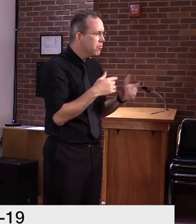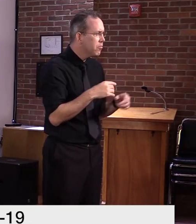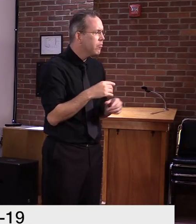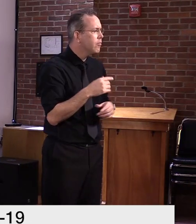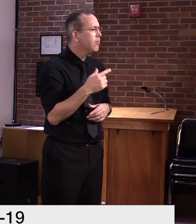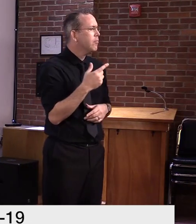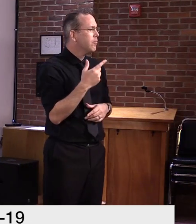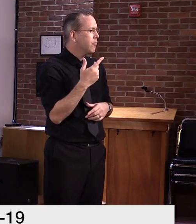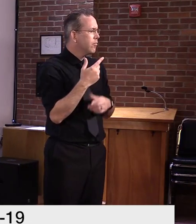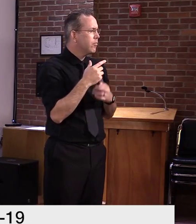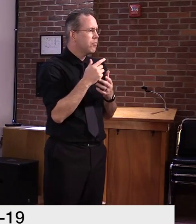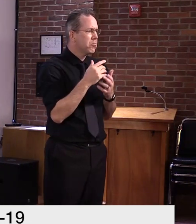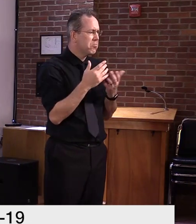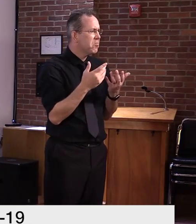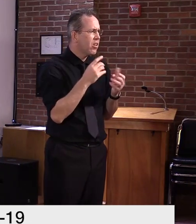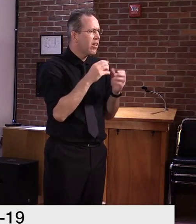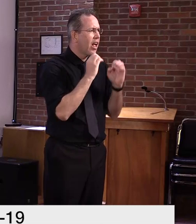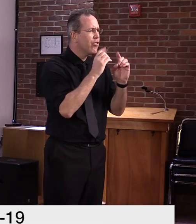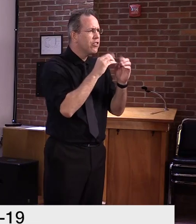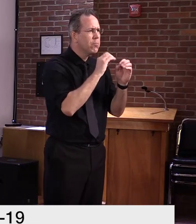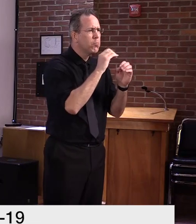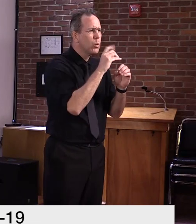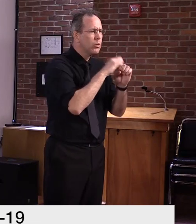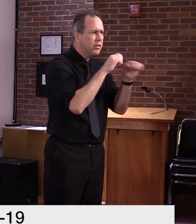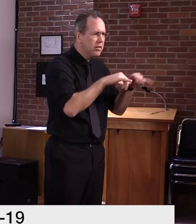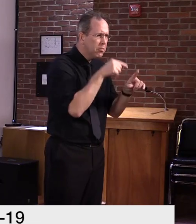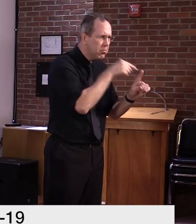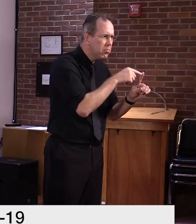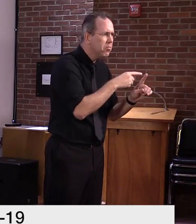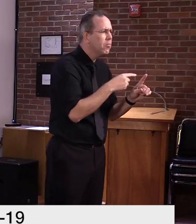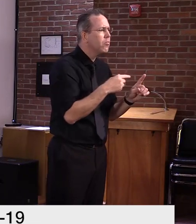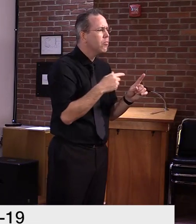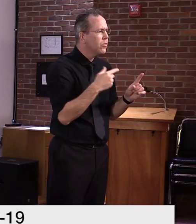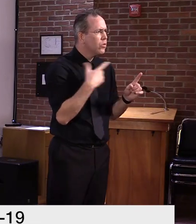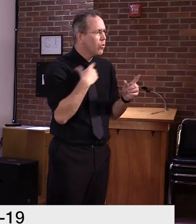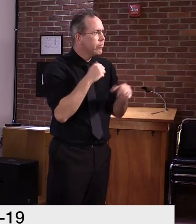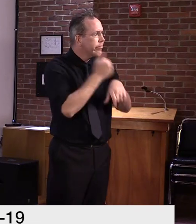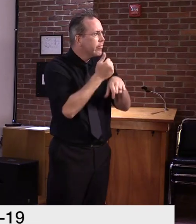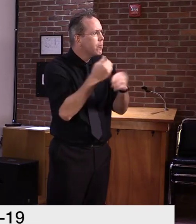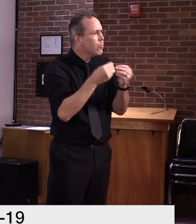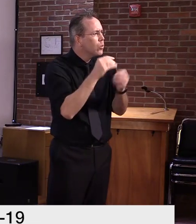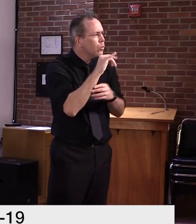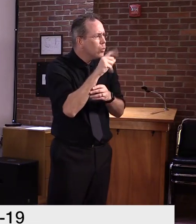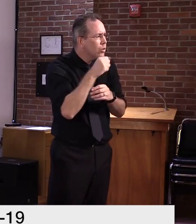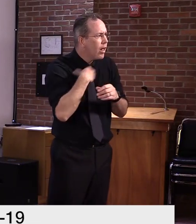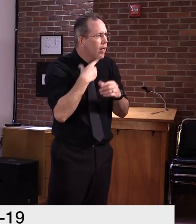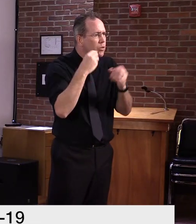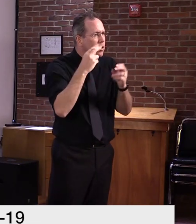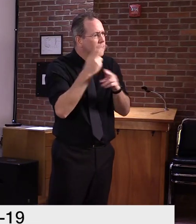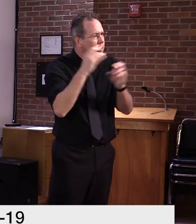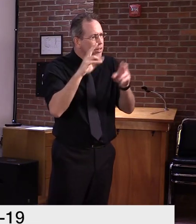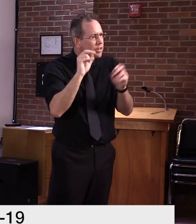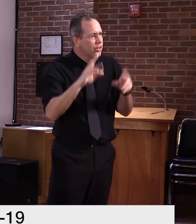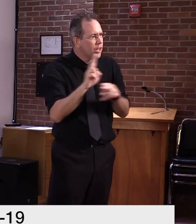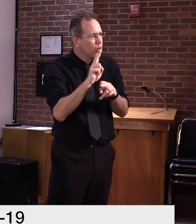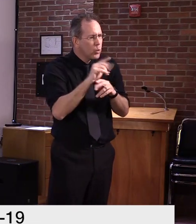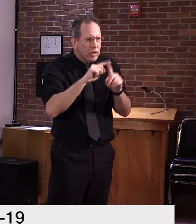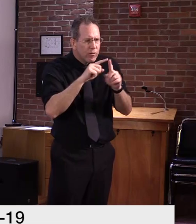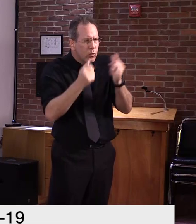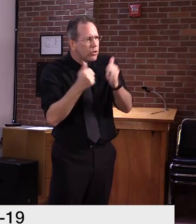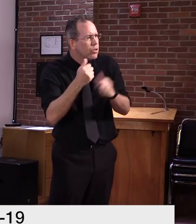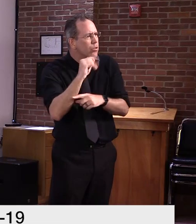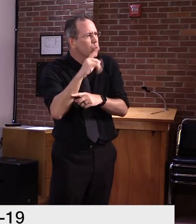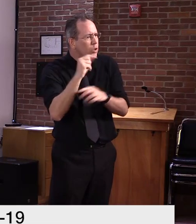teachers are creating now and in districts are, as they're trying to deploy our guidance, uh, we want to ensure that there's a way that they can share the best